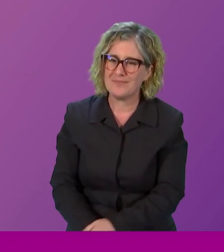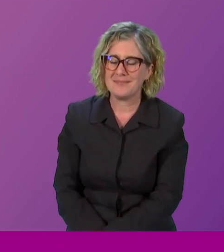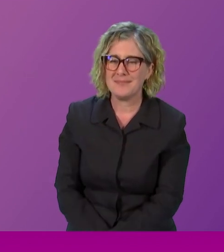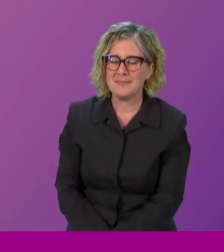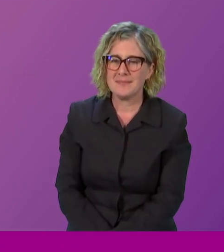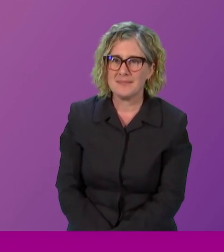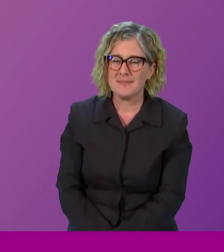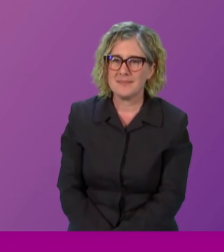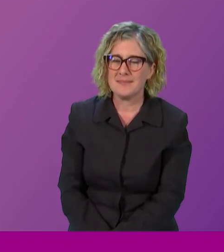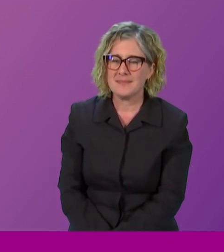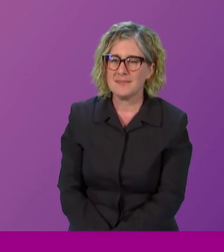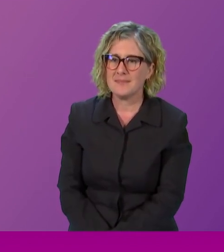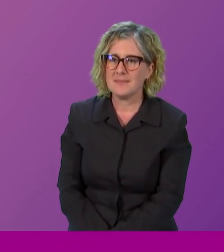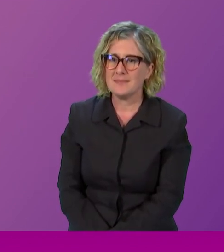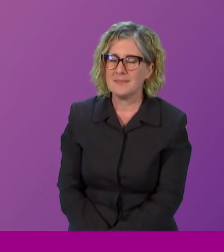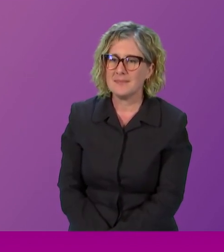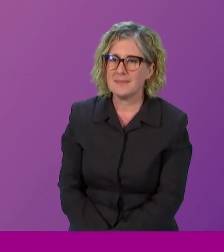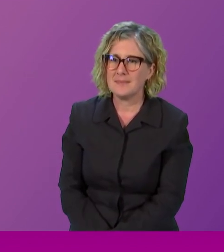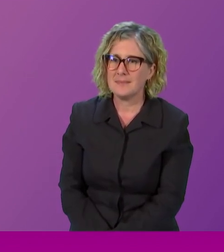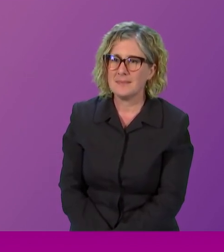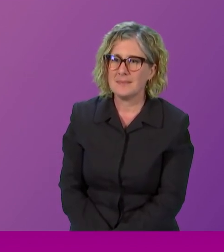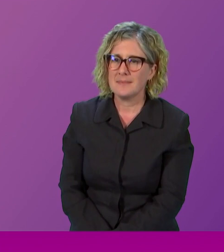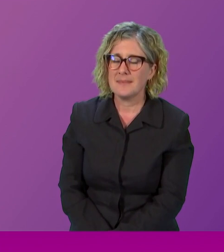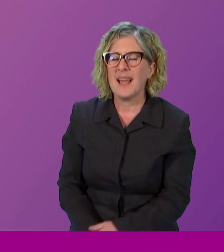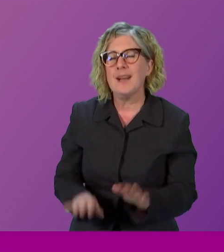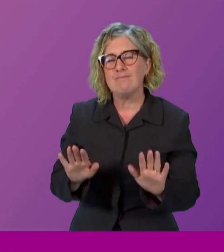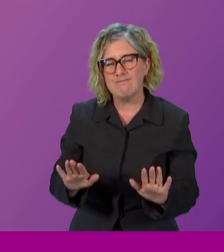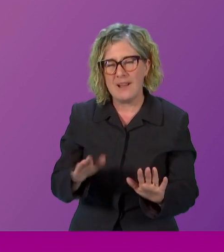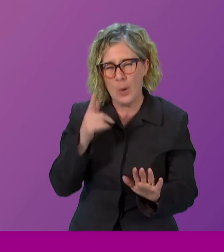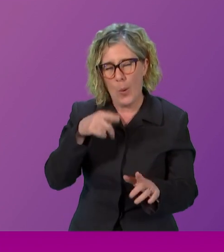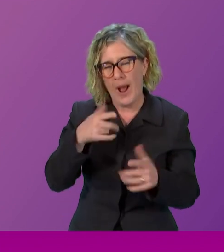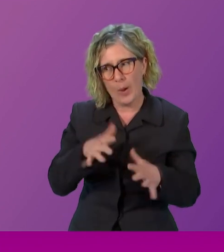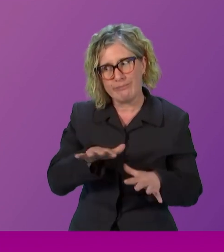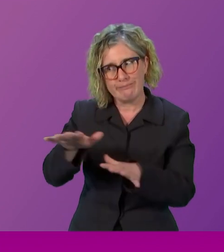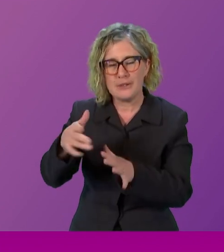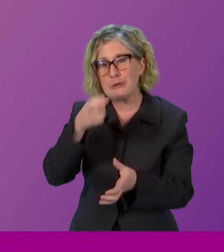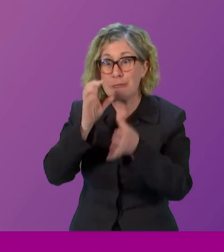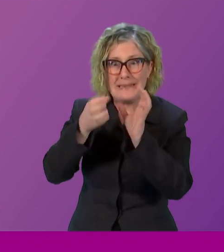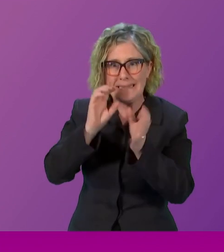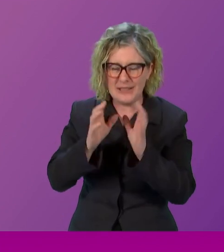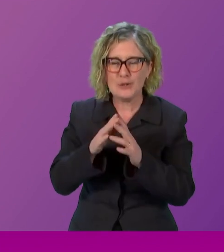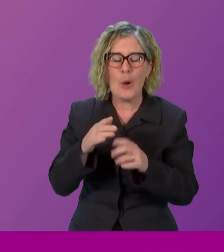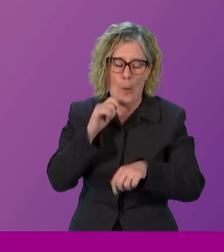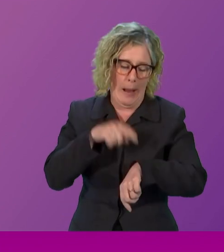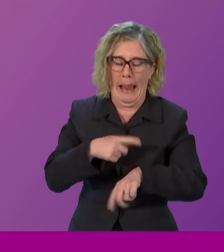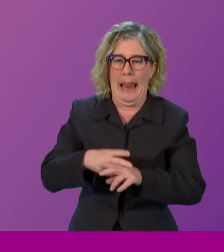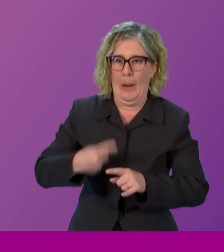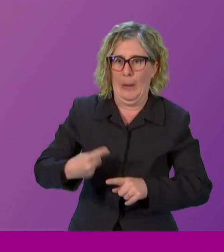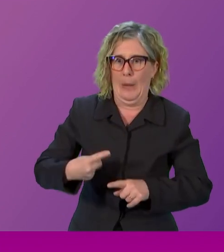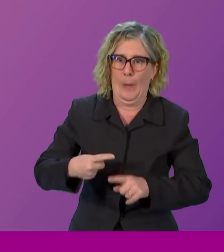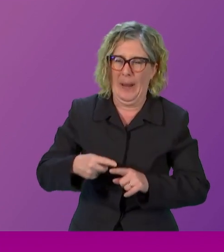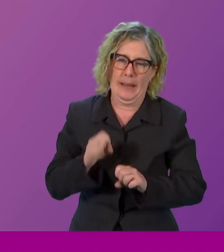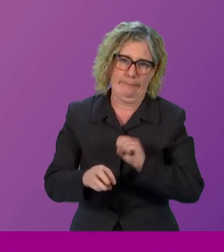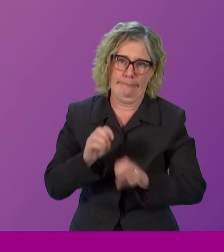Well, I don't want to keep you for your drink, so I better rattle through this. First of all, I want to